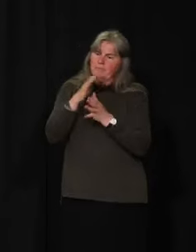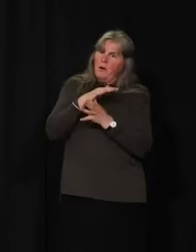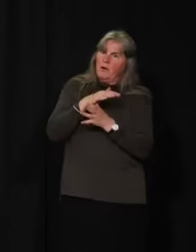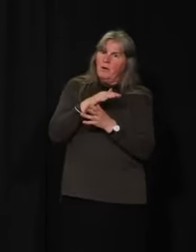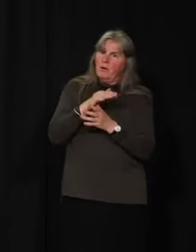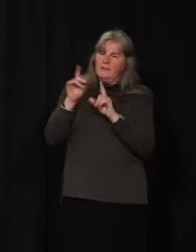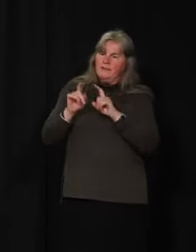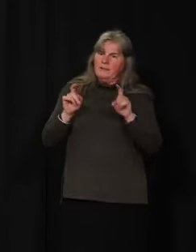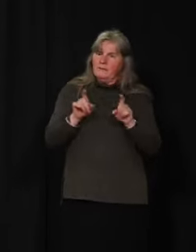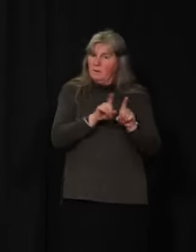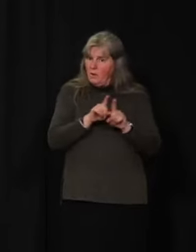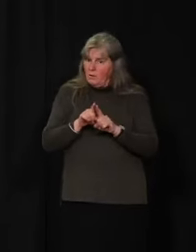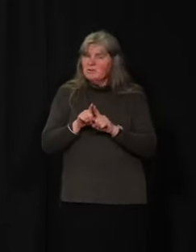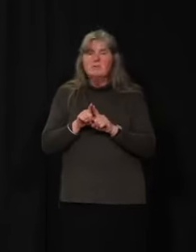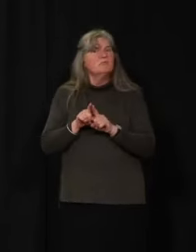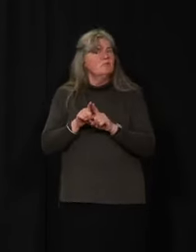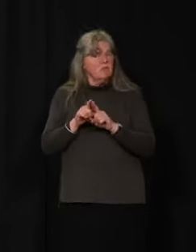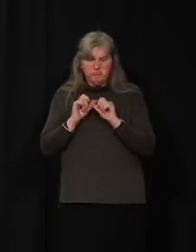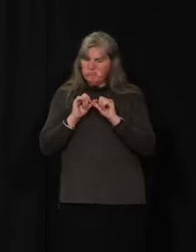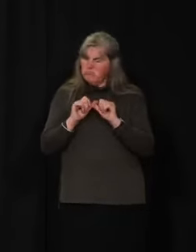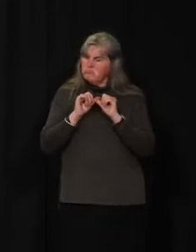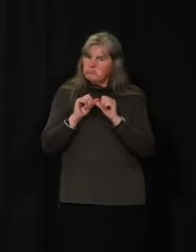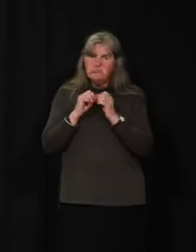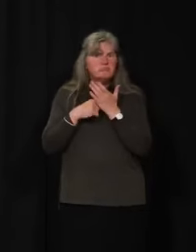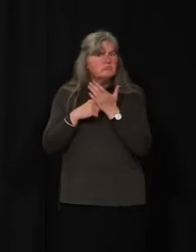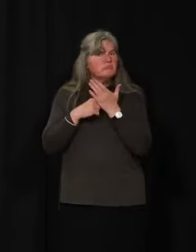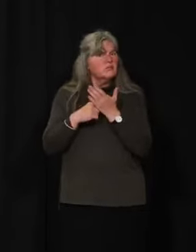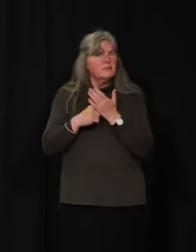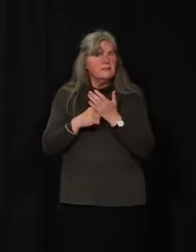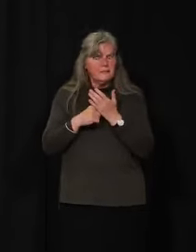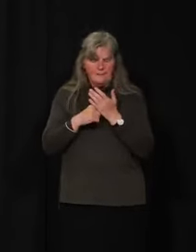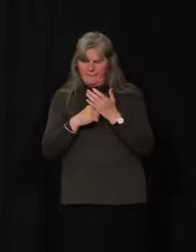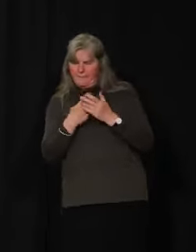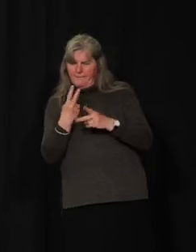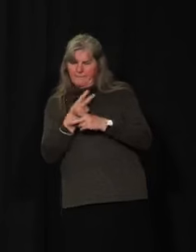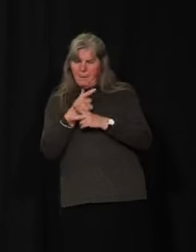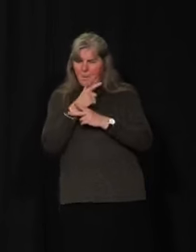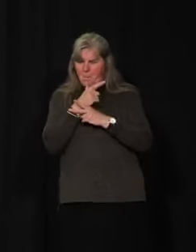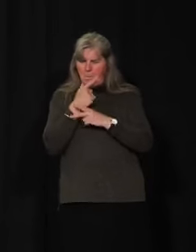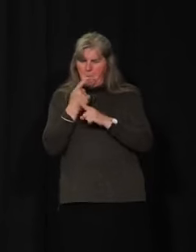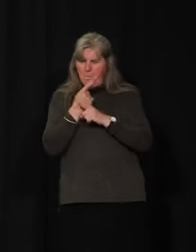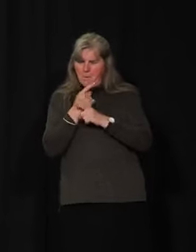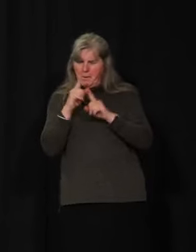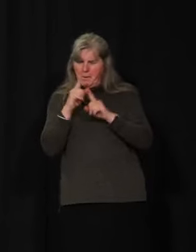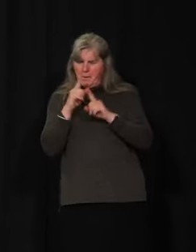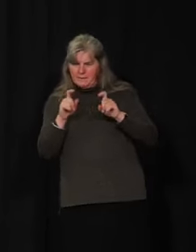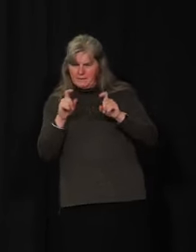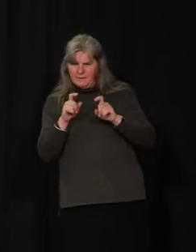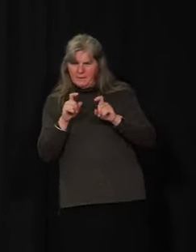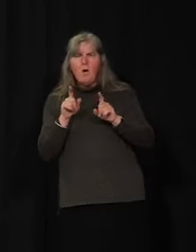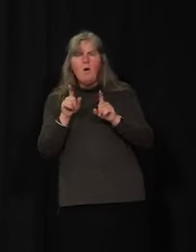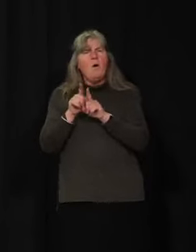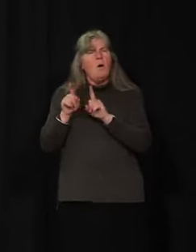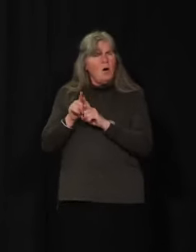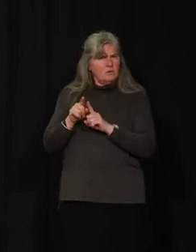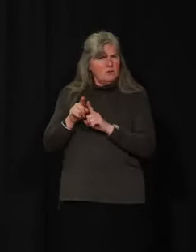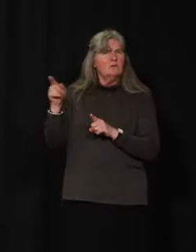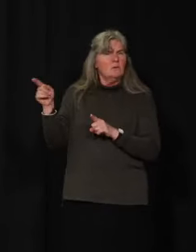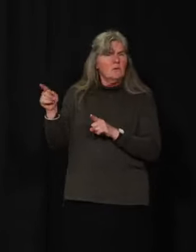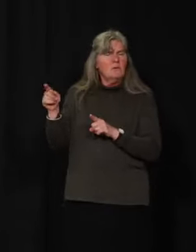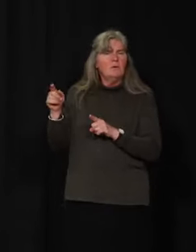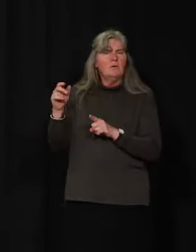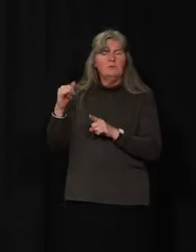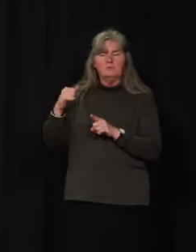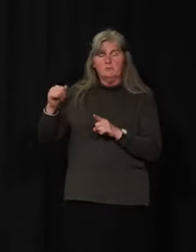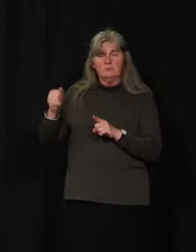that conversation is definitely topical. And I know the Prime Minister does press releases after those conversations,